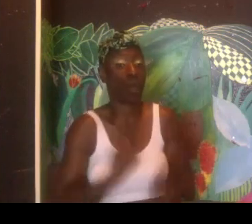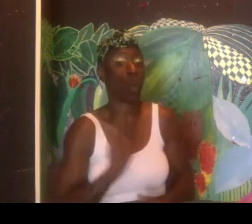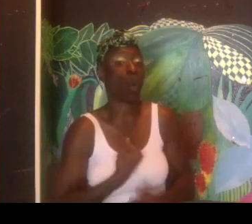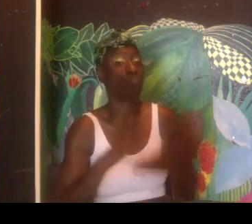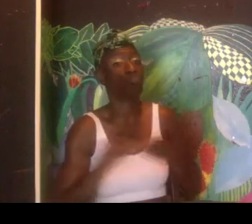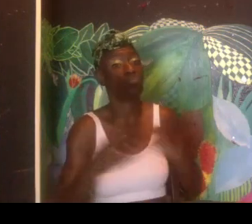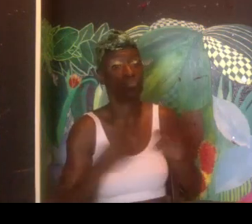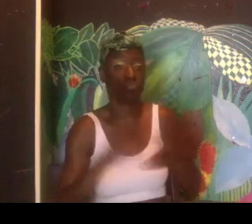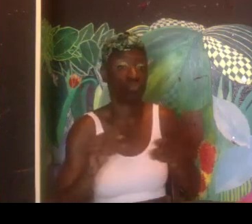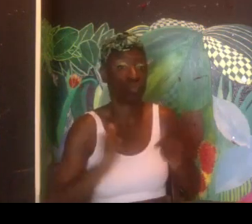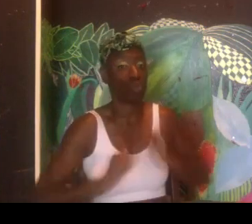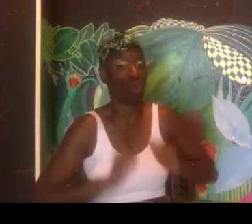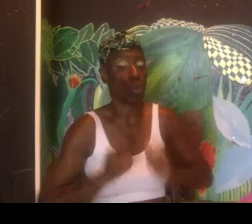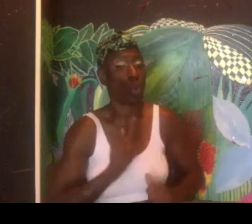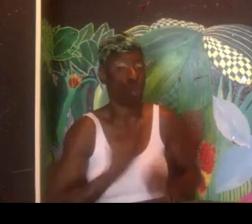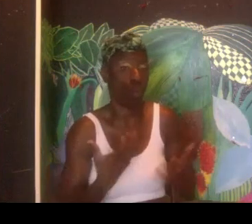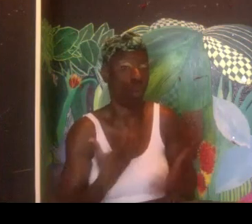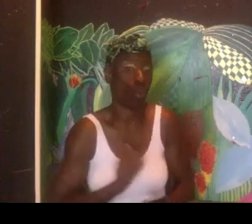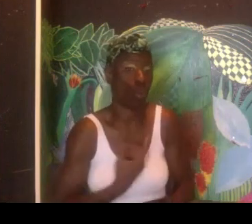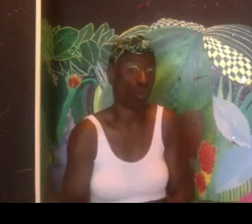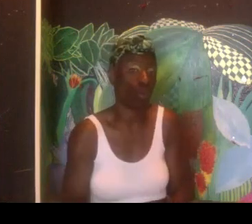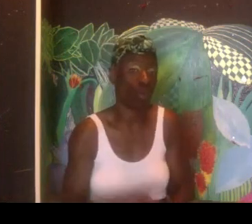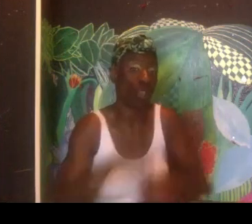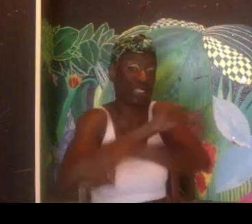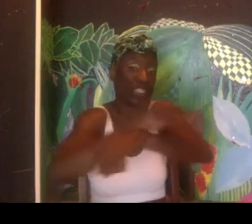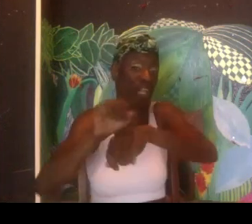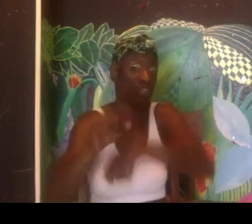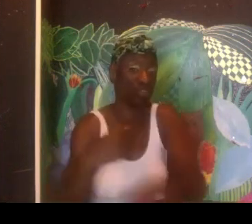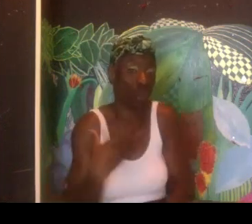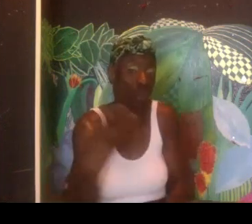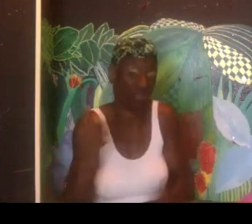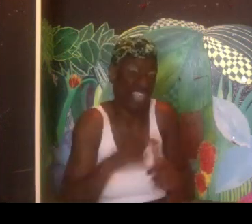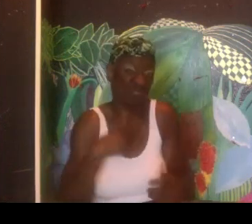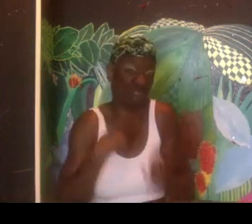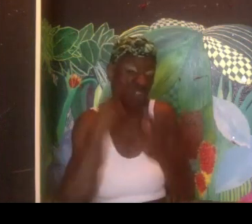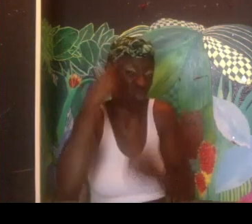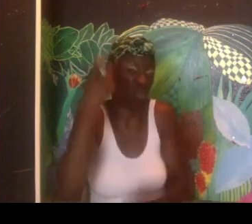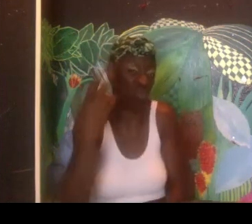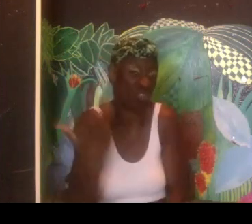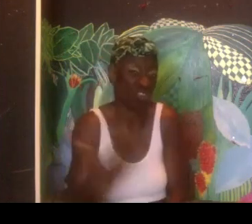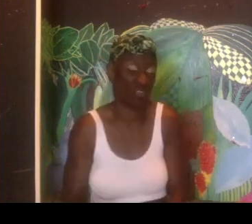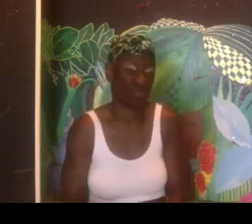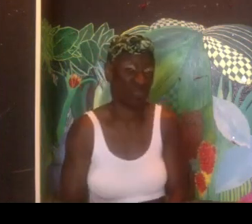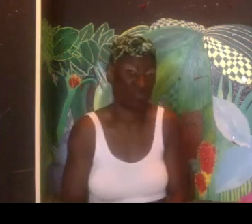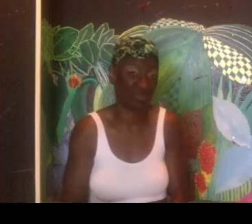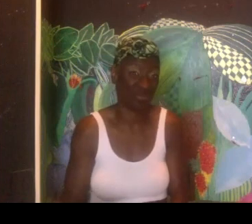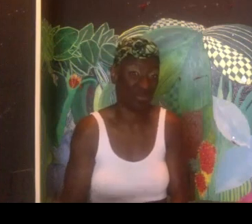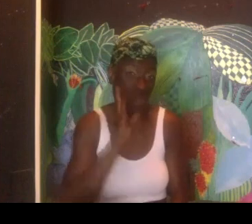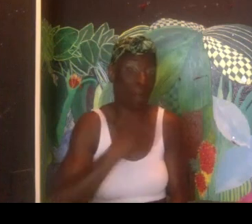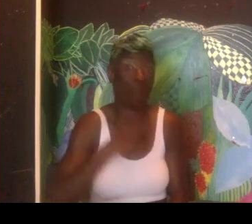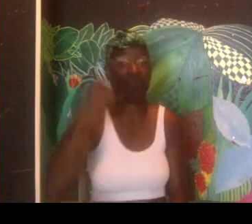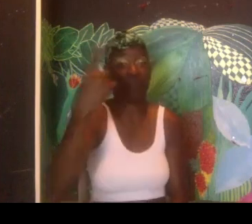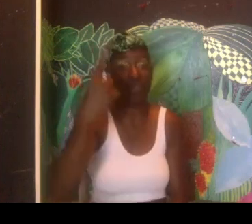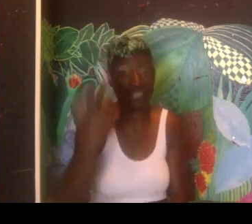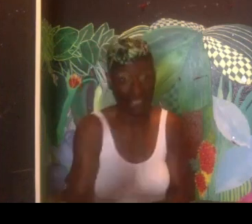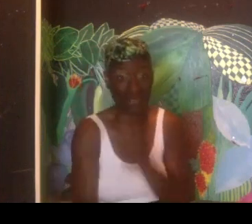but there isn't really any other, um, artists to, to ask who are Black artists that are here, and because I have a lot of experience on